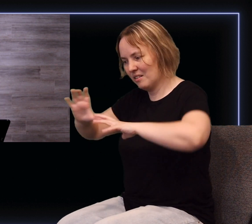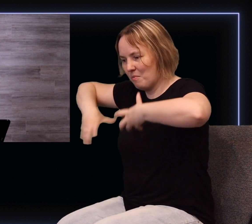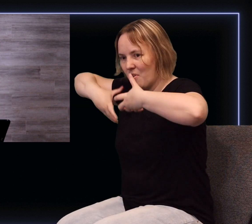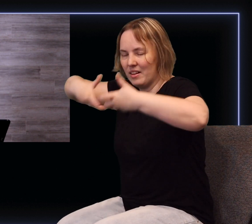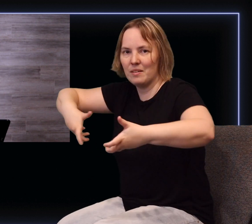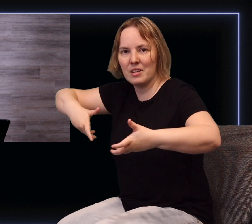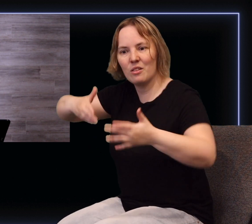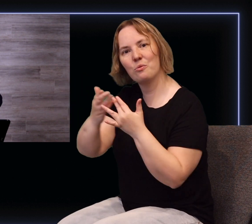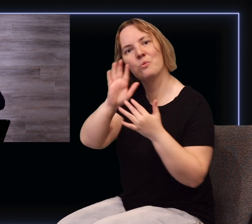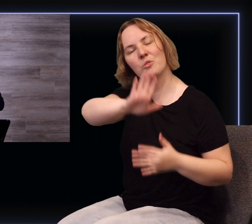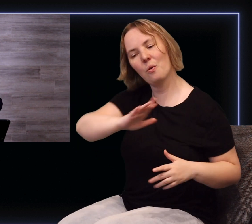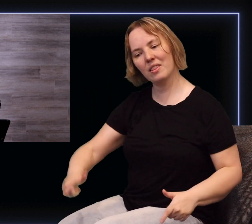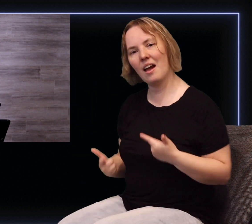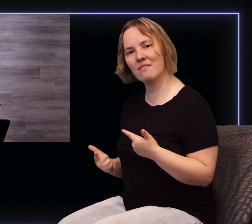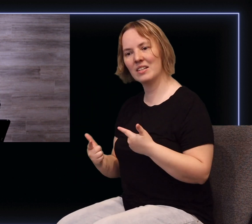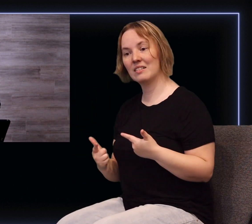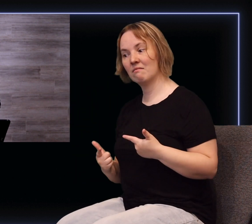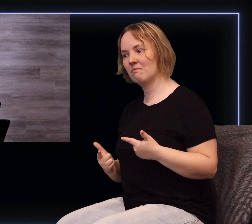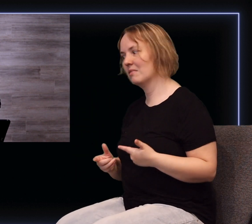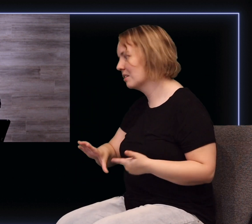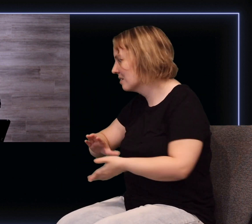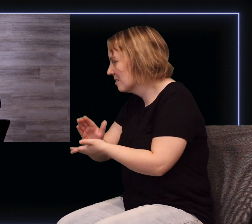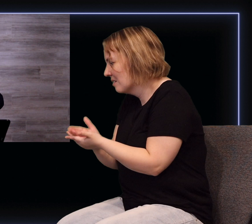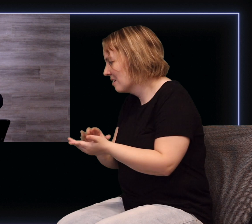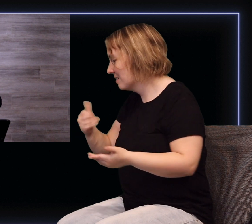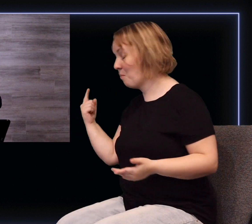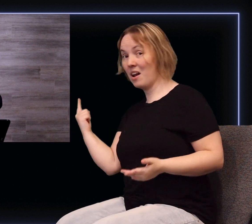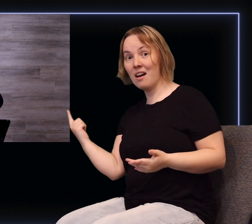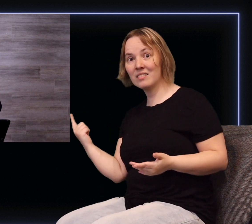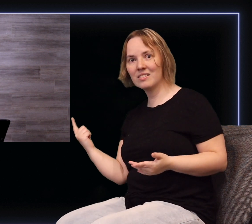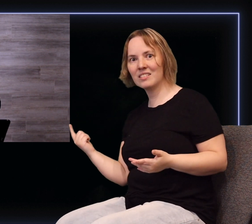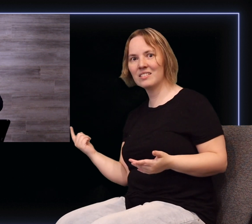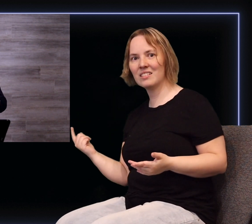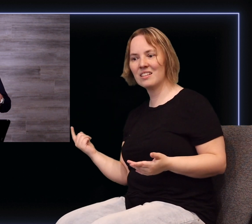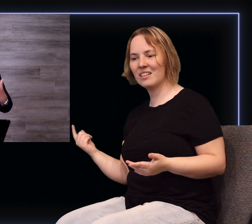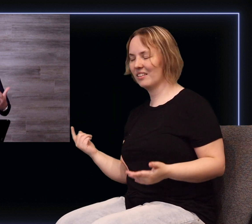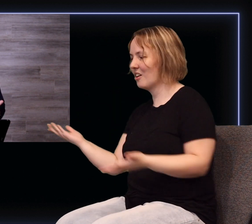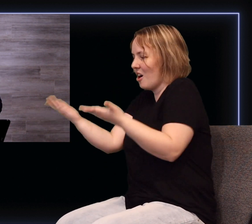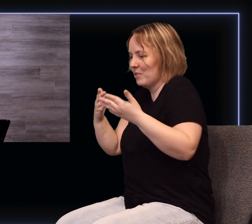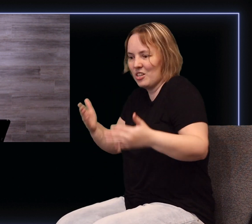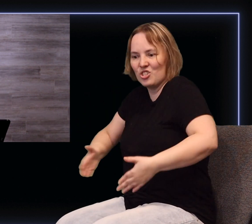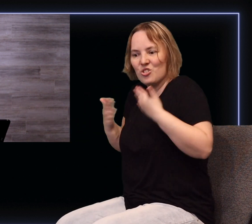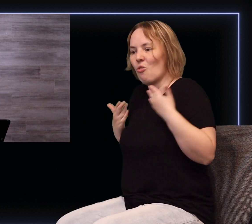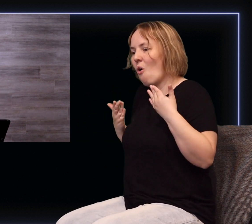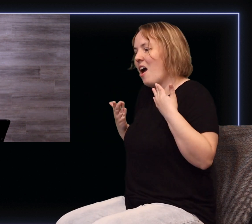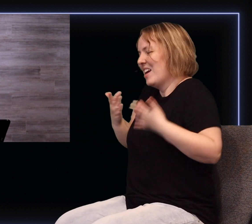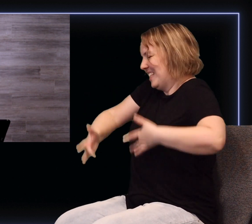your life into somebody else well there comes a joy there comes an exhilaration that really surpasses